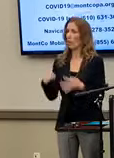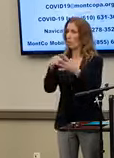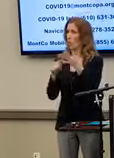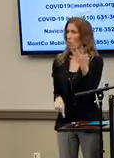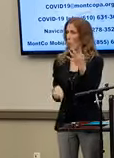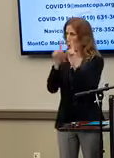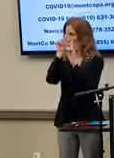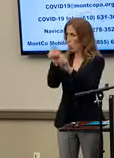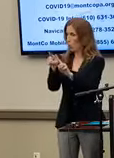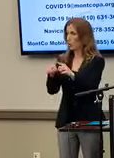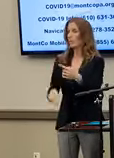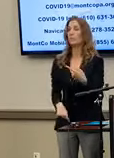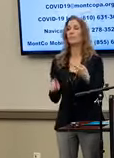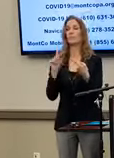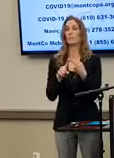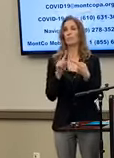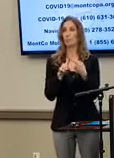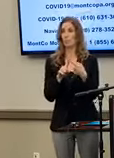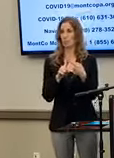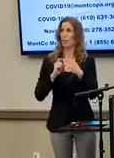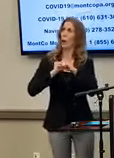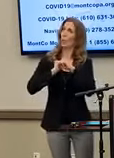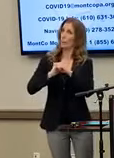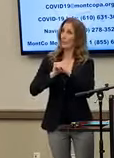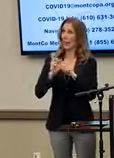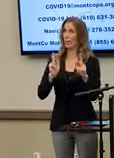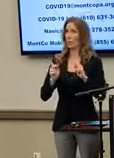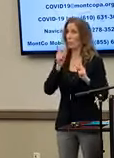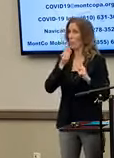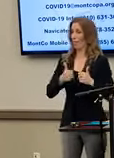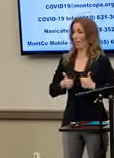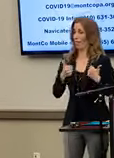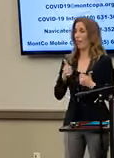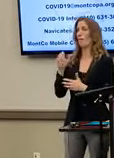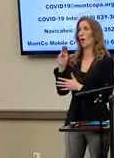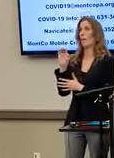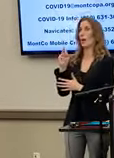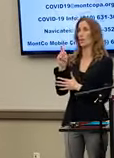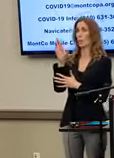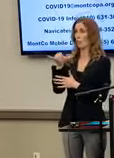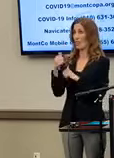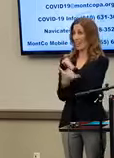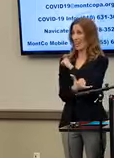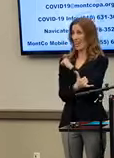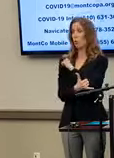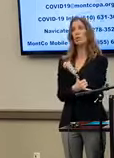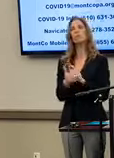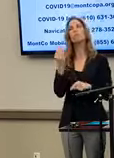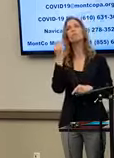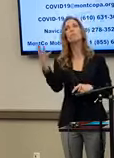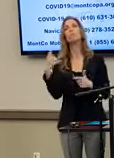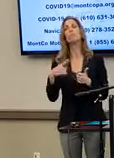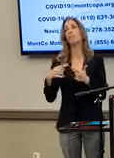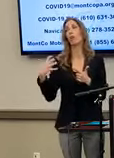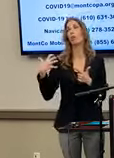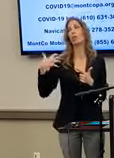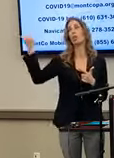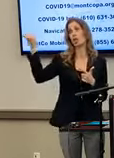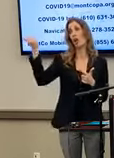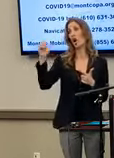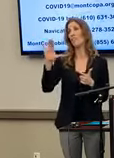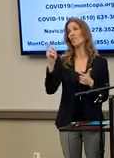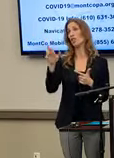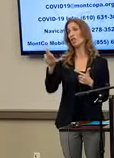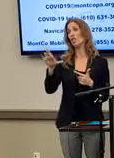goals. Our first goal is to protect the residents of Montgomery County, and by the way, the chair of the Chester